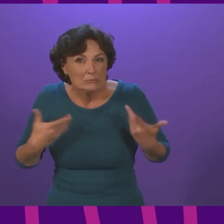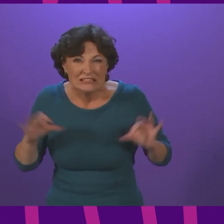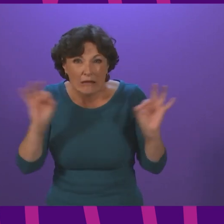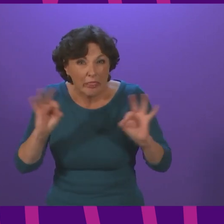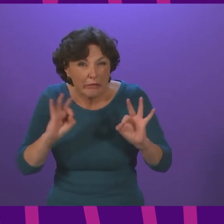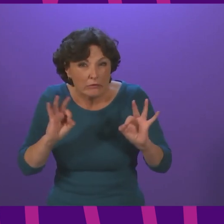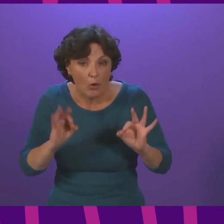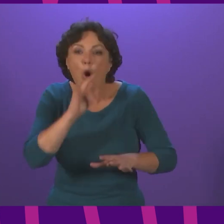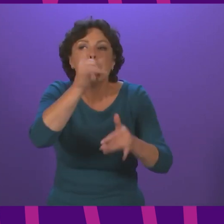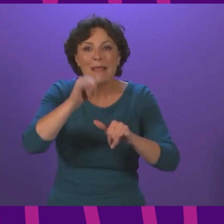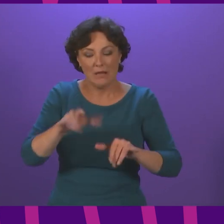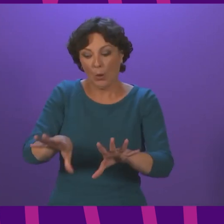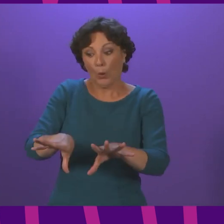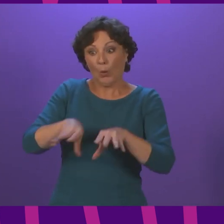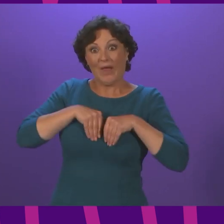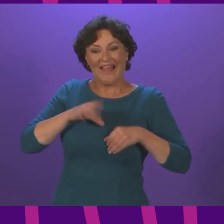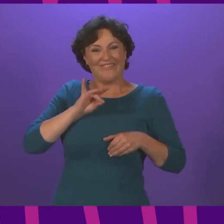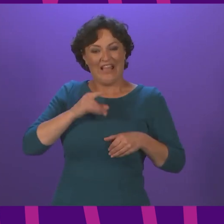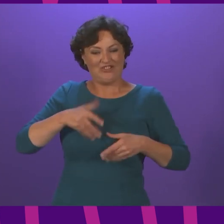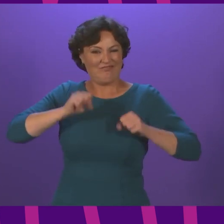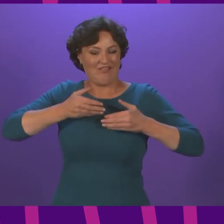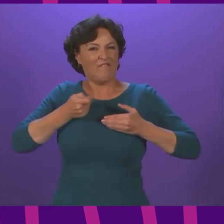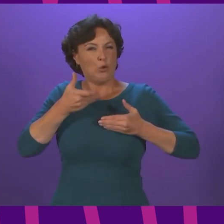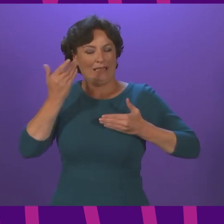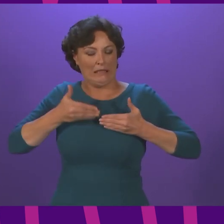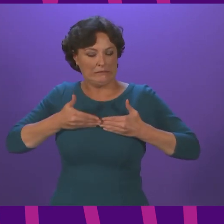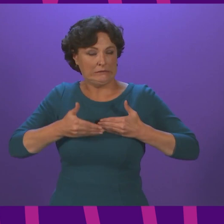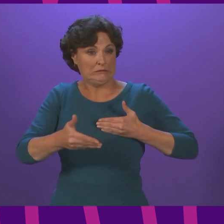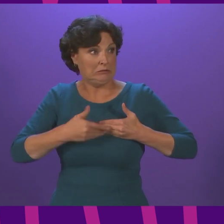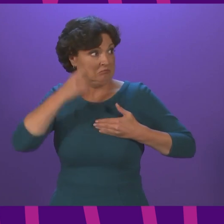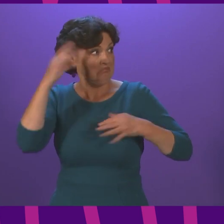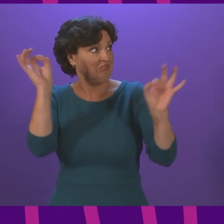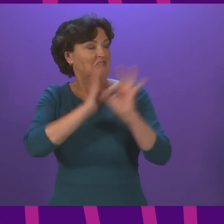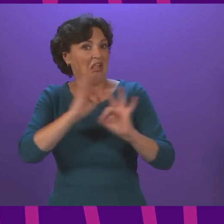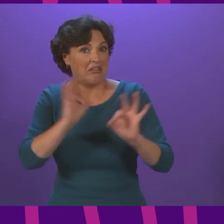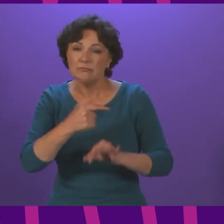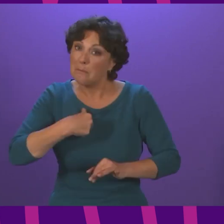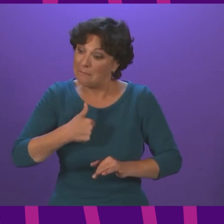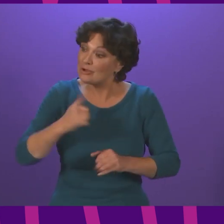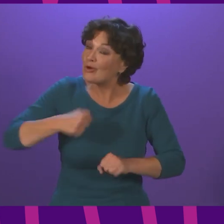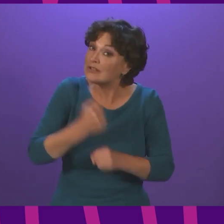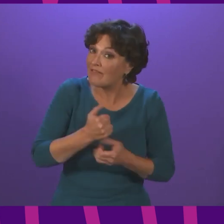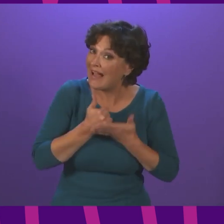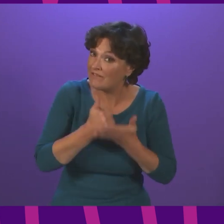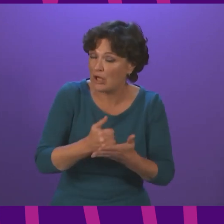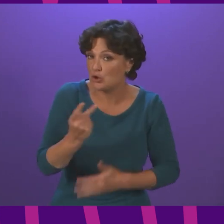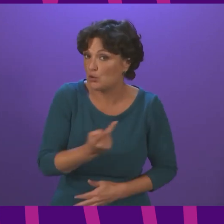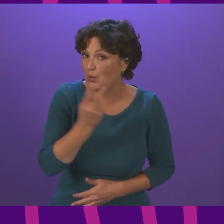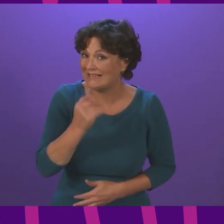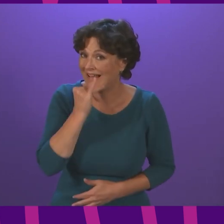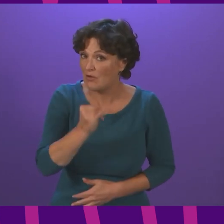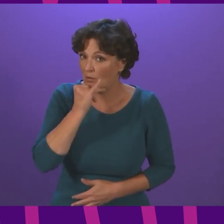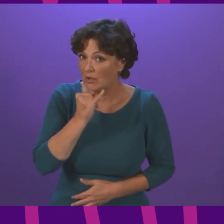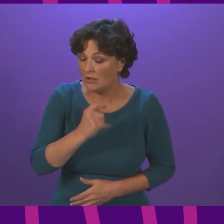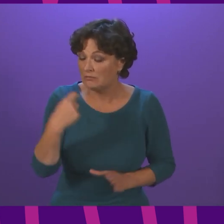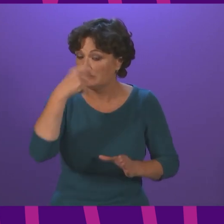of their period of infection that's why lateral flow testing is so important our advice is to do it twice a week I would also advise people